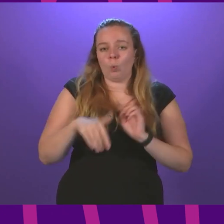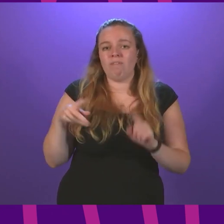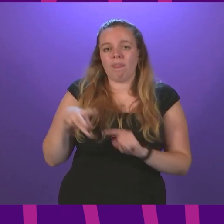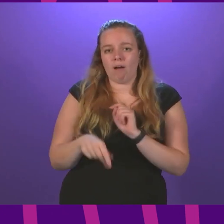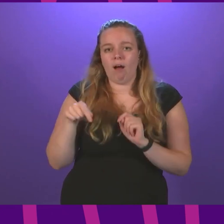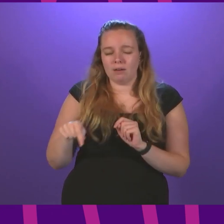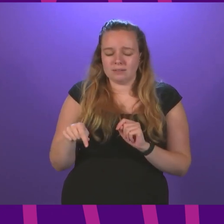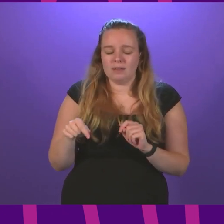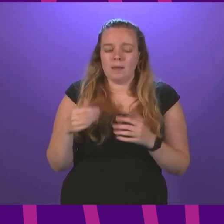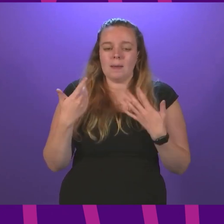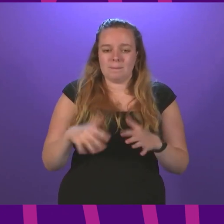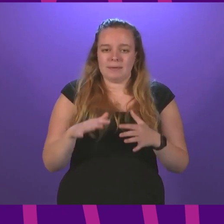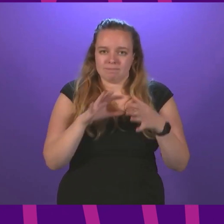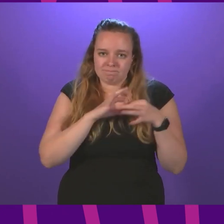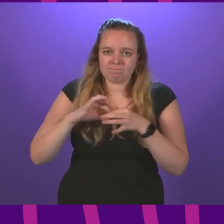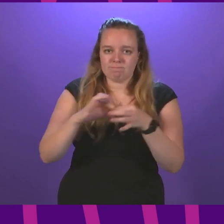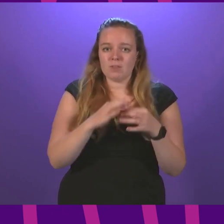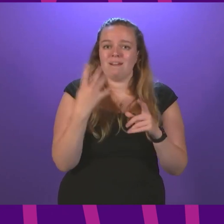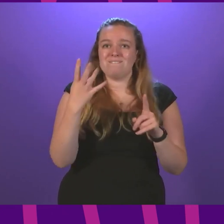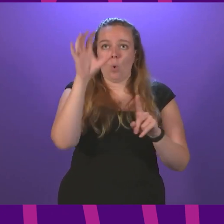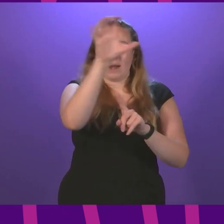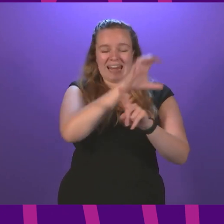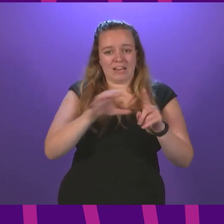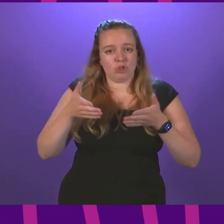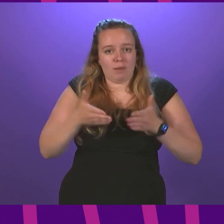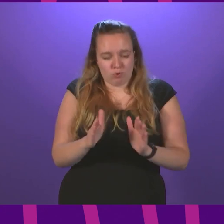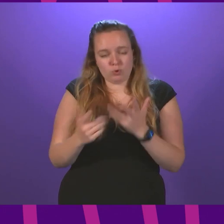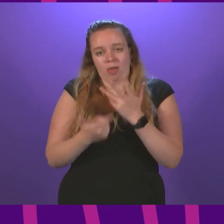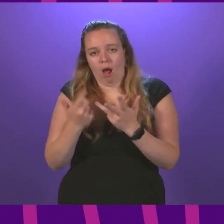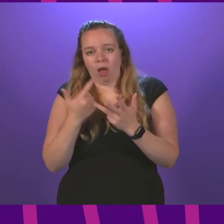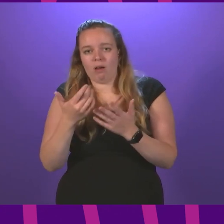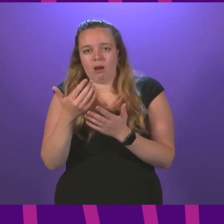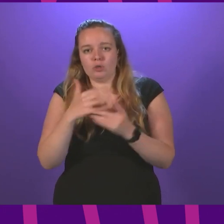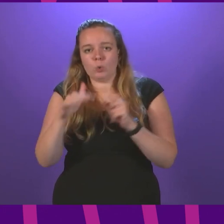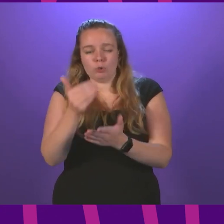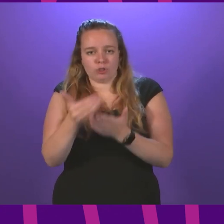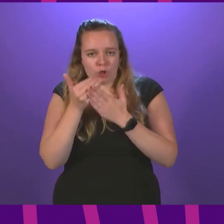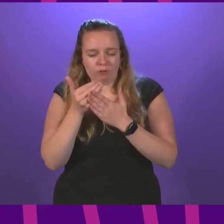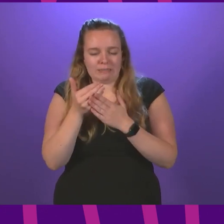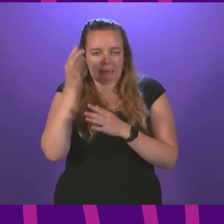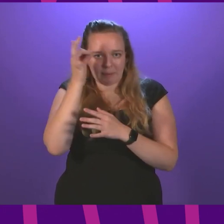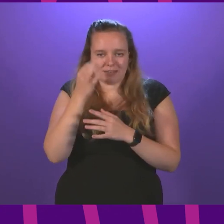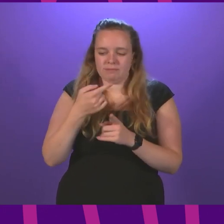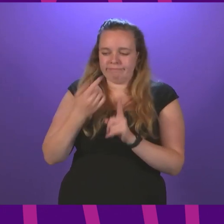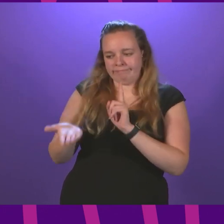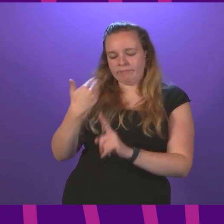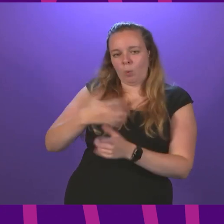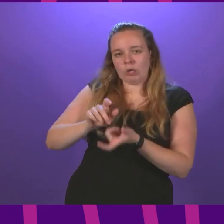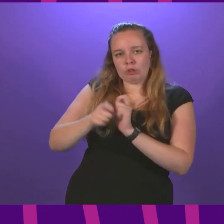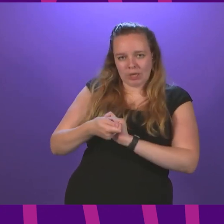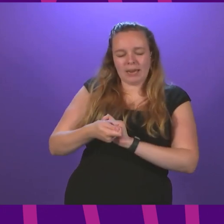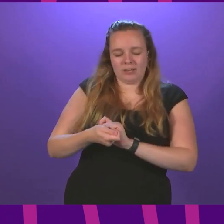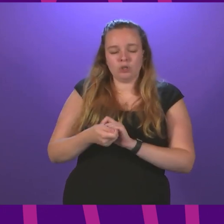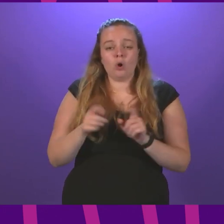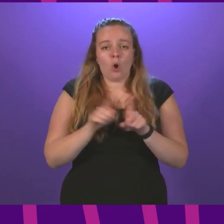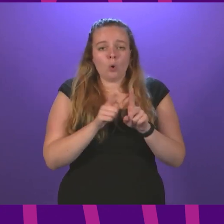and we have taken a united four-nation approach with other social security committees to call for its reversal. We have also heard as a